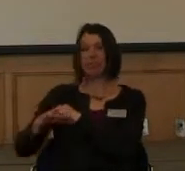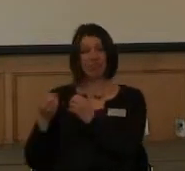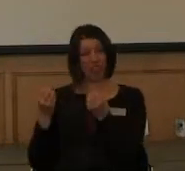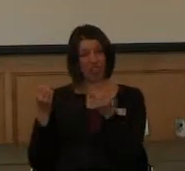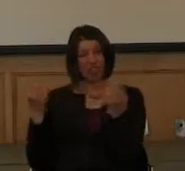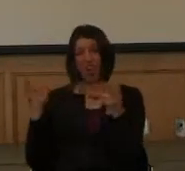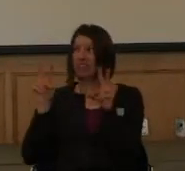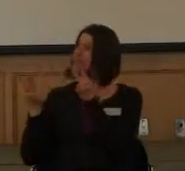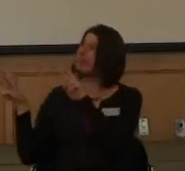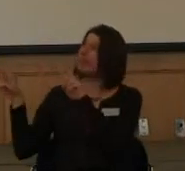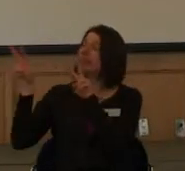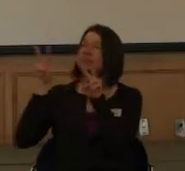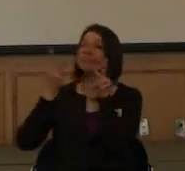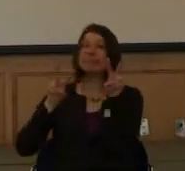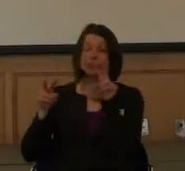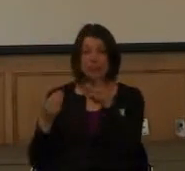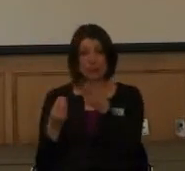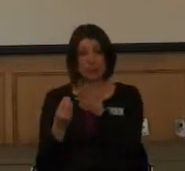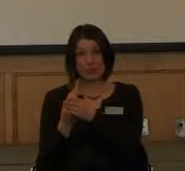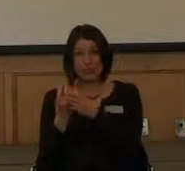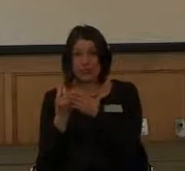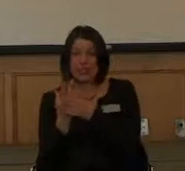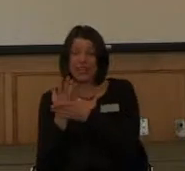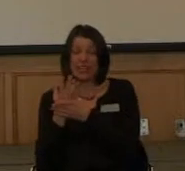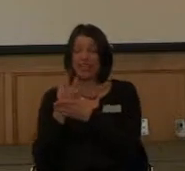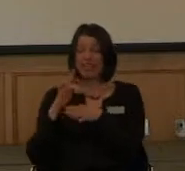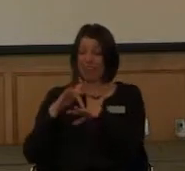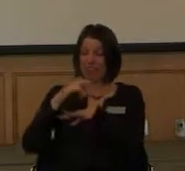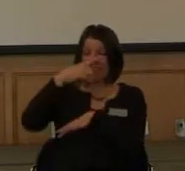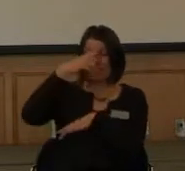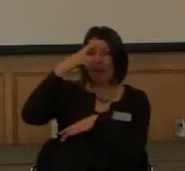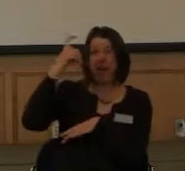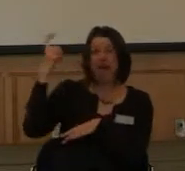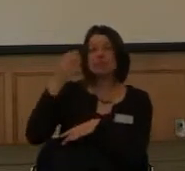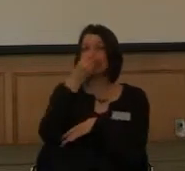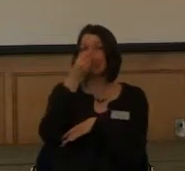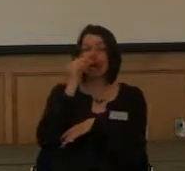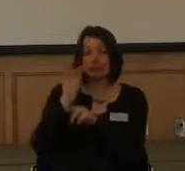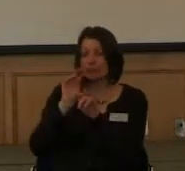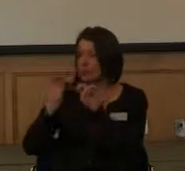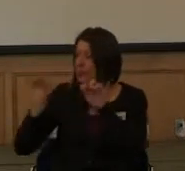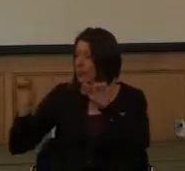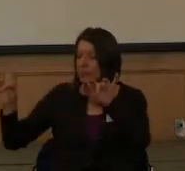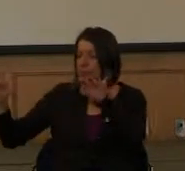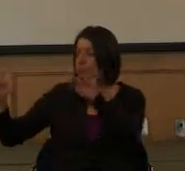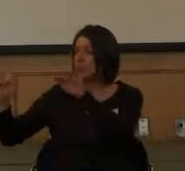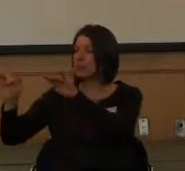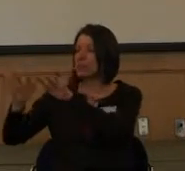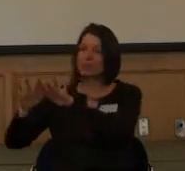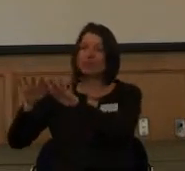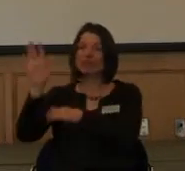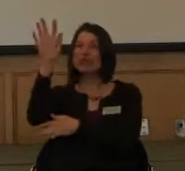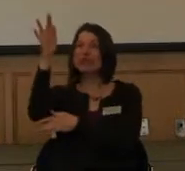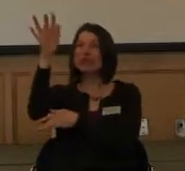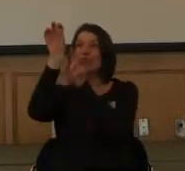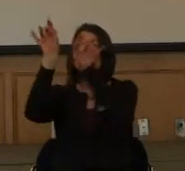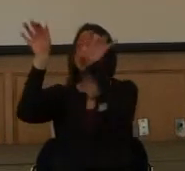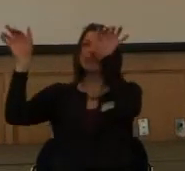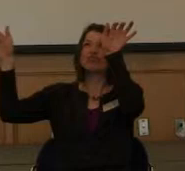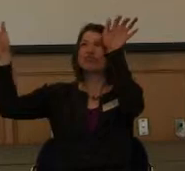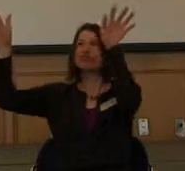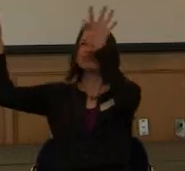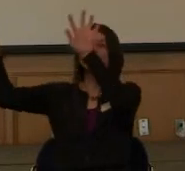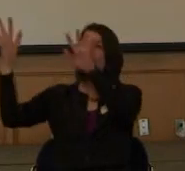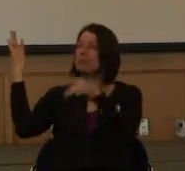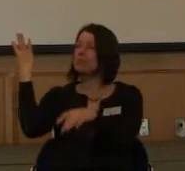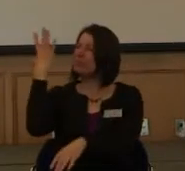look at. And especially in the spring, early summer, all the wildflowers are blooming. The trees are coming out. You know, we've